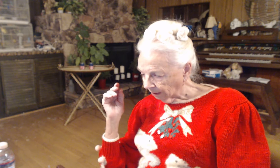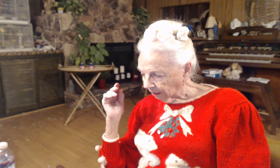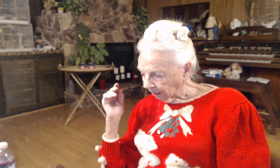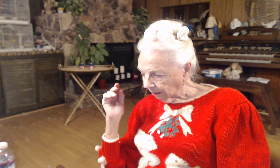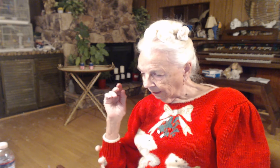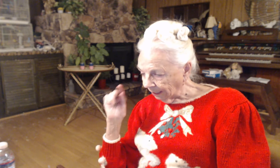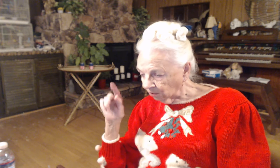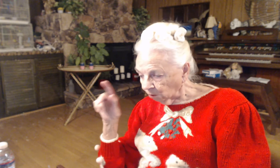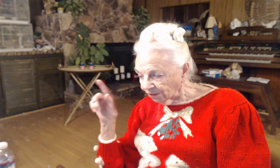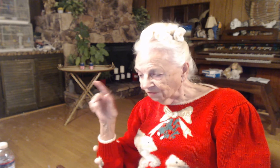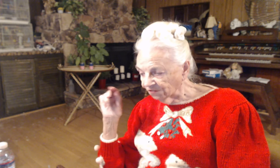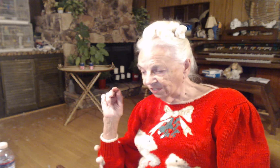He'd go into the synagogue.